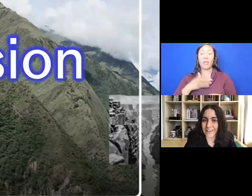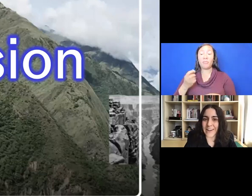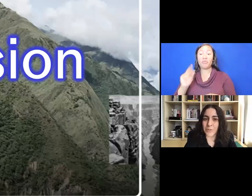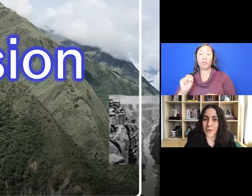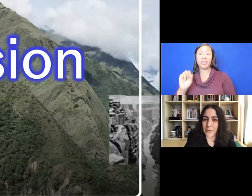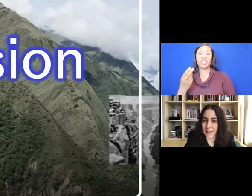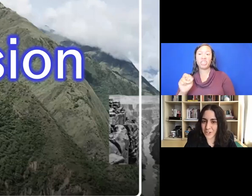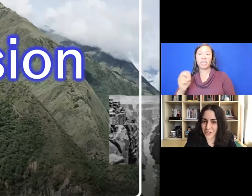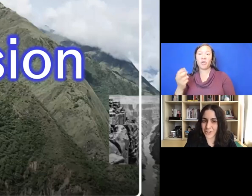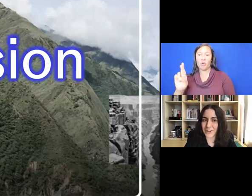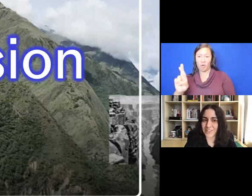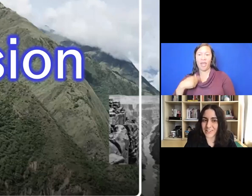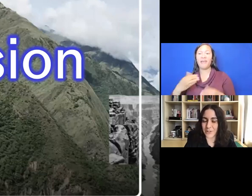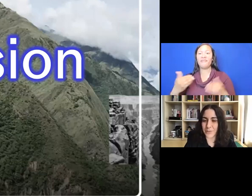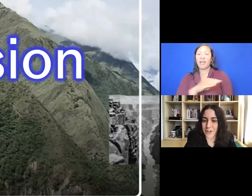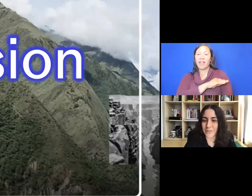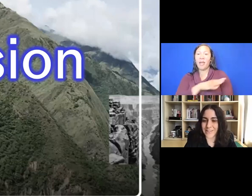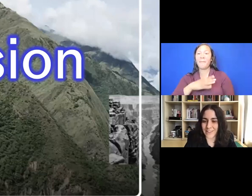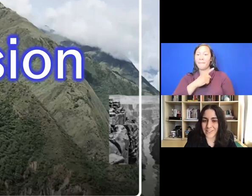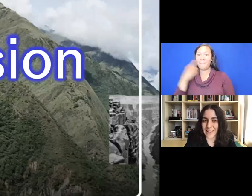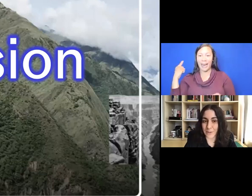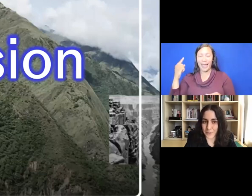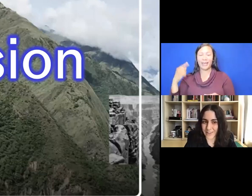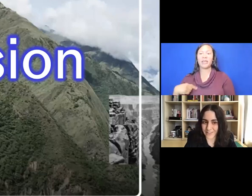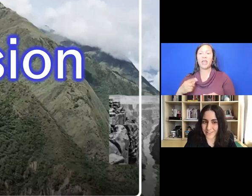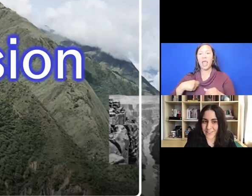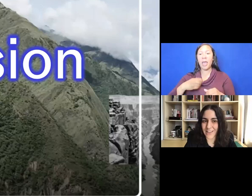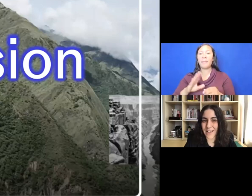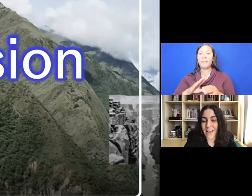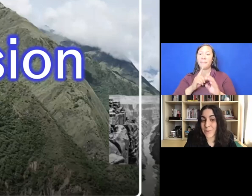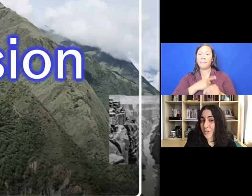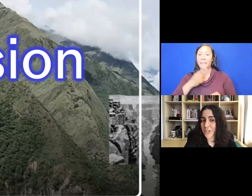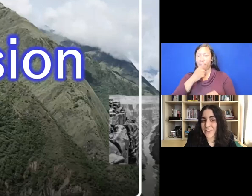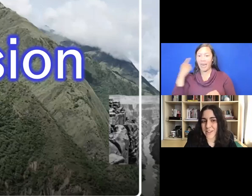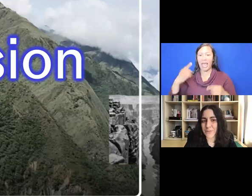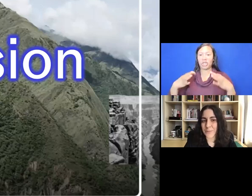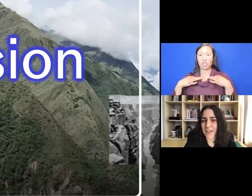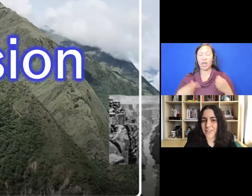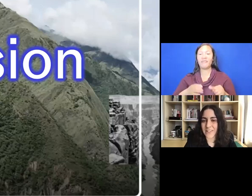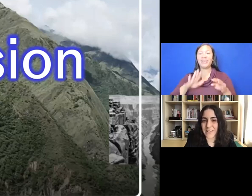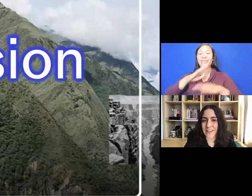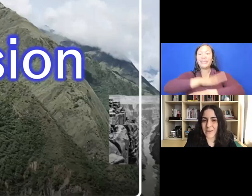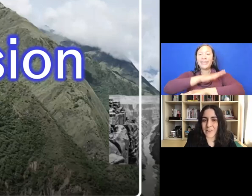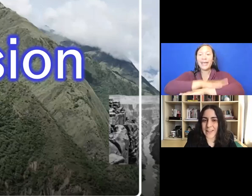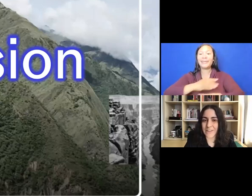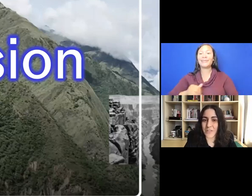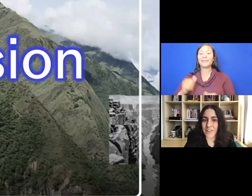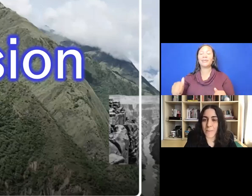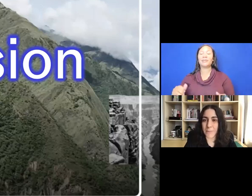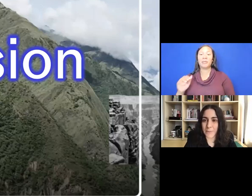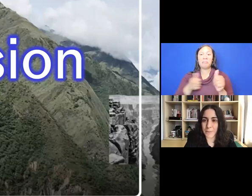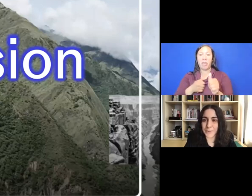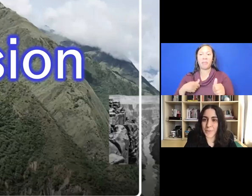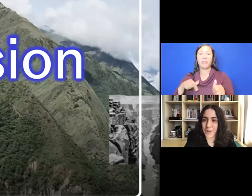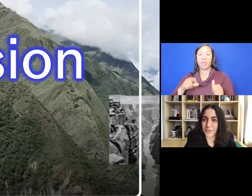hair and am wearing a black shirt and sitting in front of a desk in a bookcase. I'm joining you today from the unceded native land of the